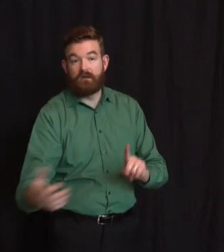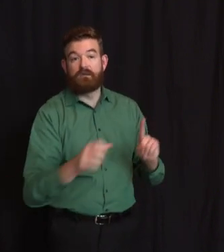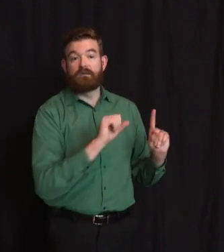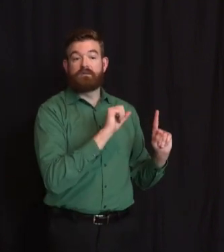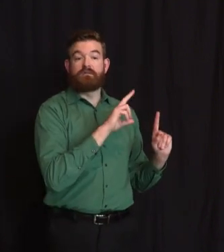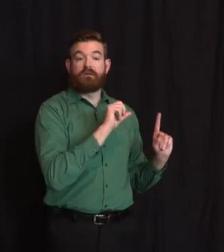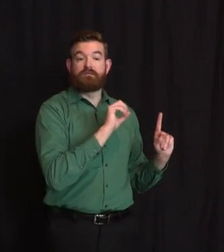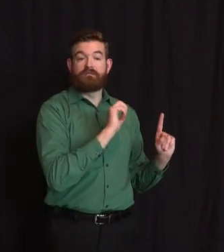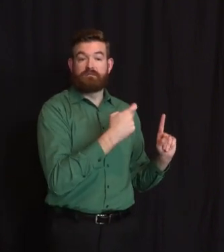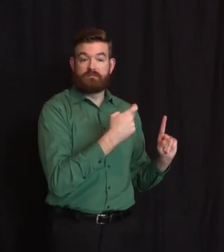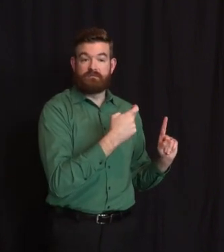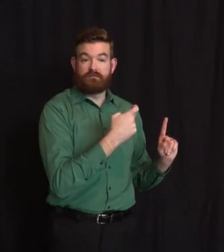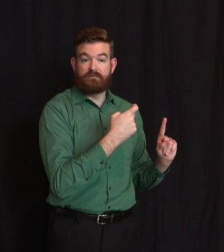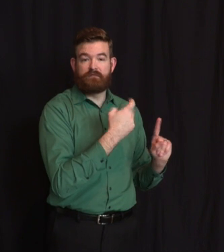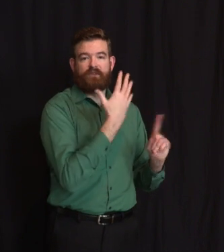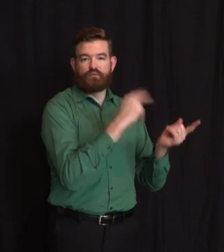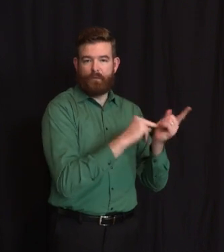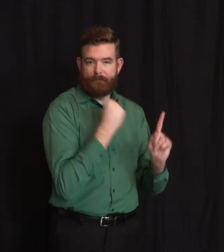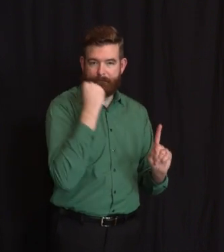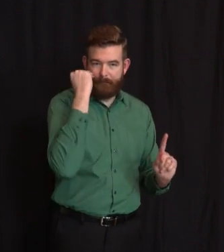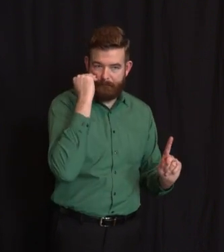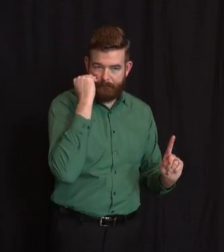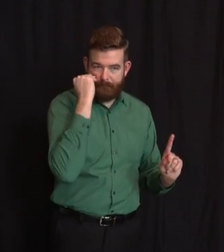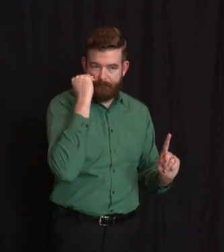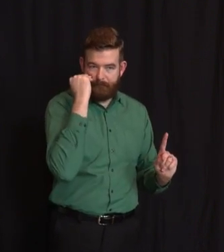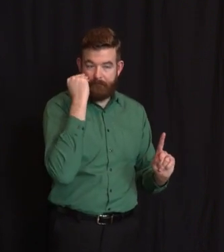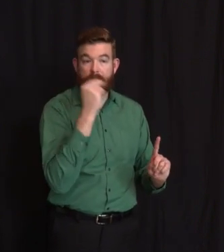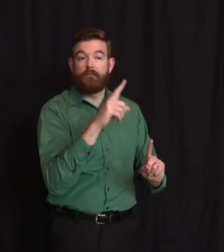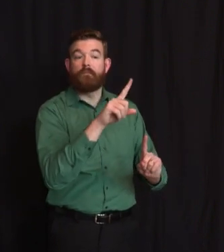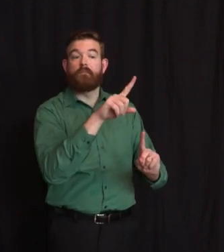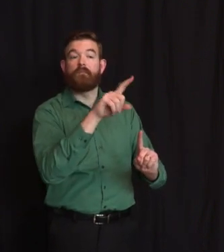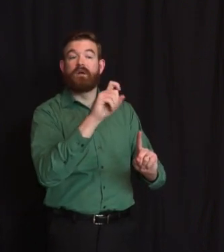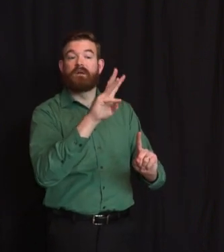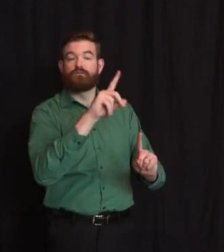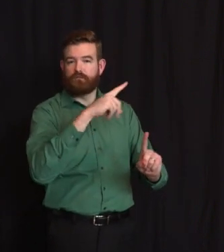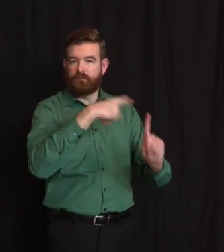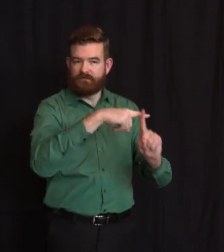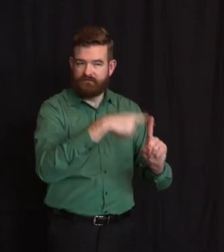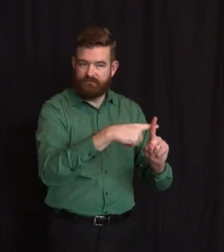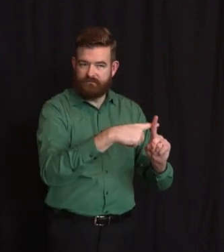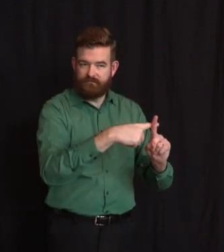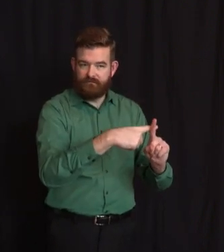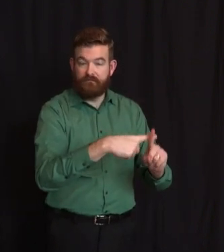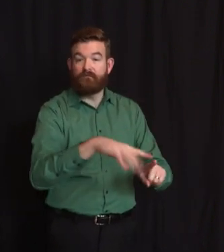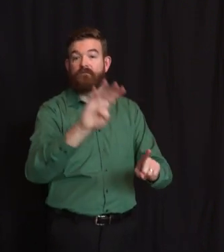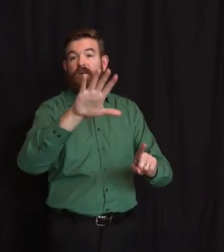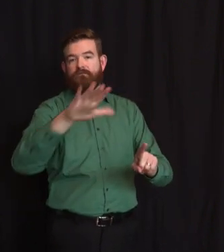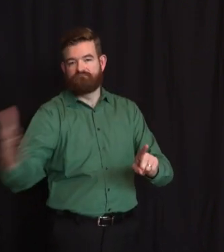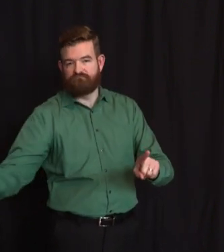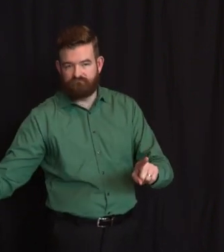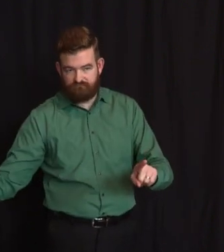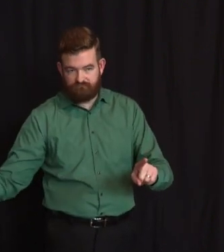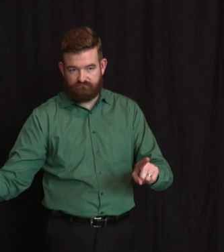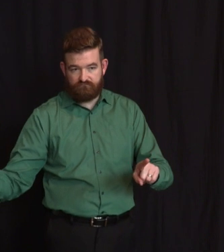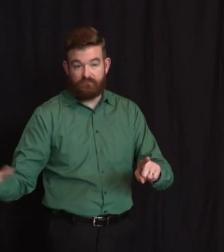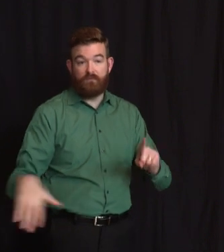reporting 161 cases and 45 deaths. Union County, 26 facilities